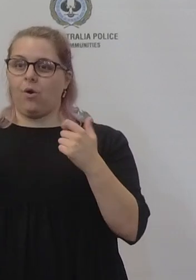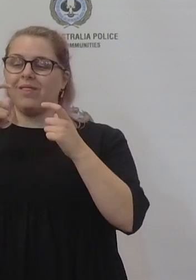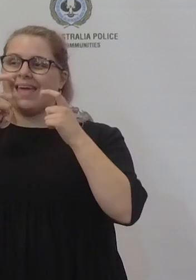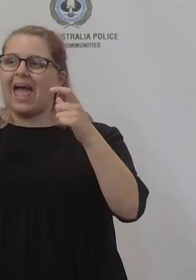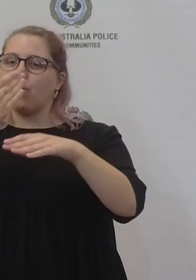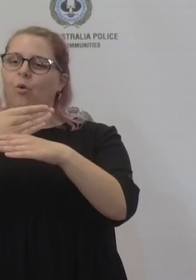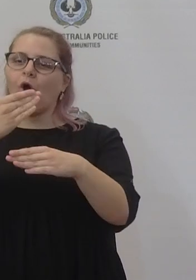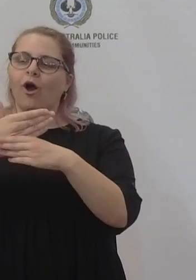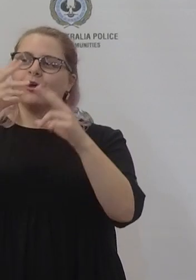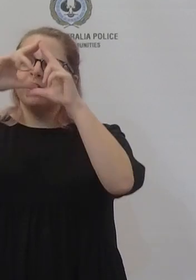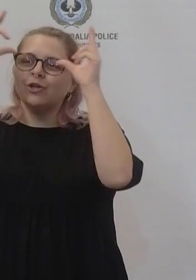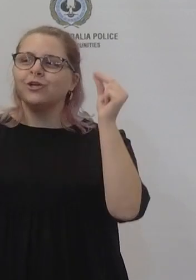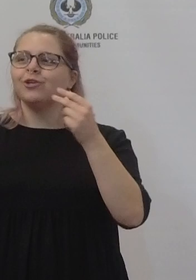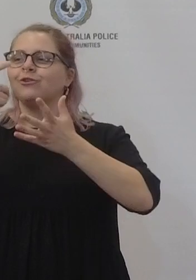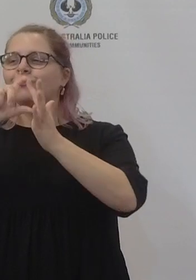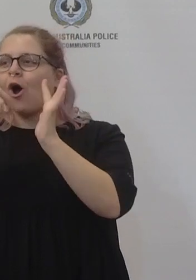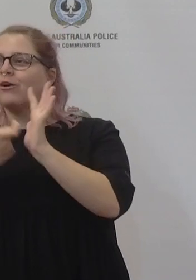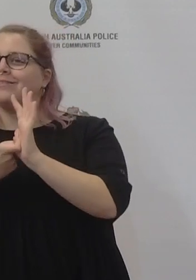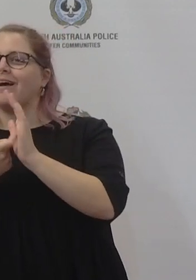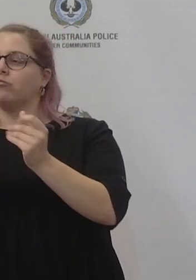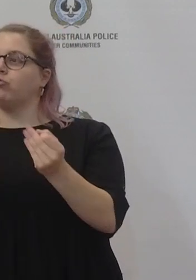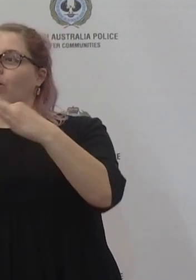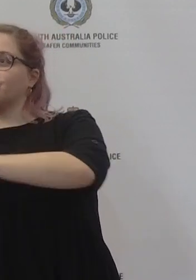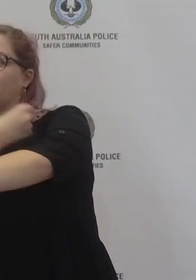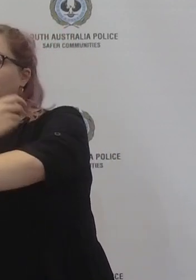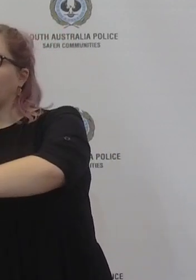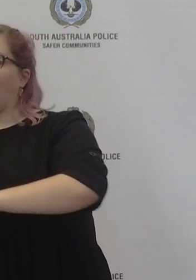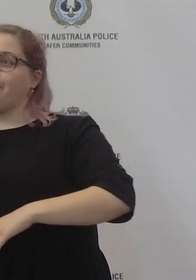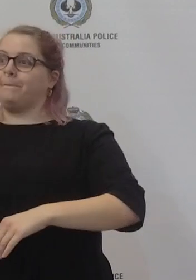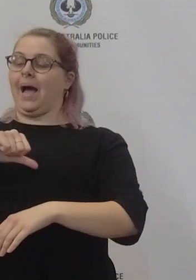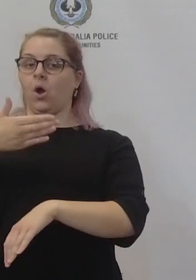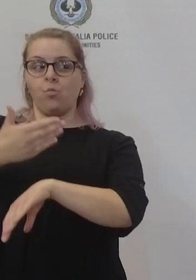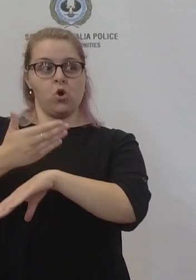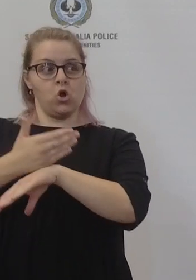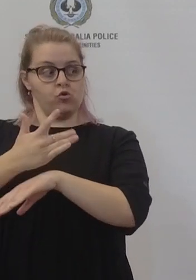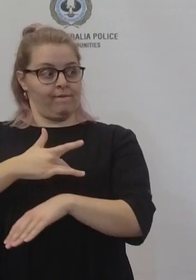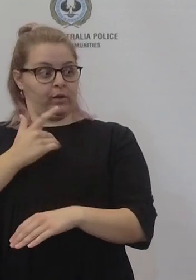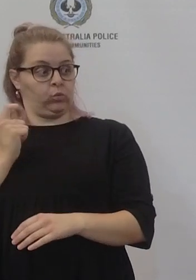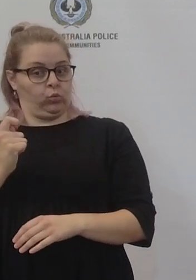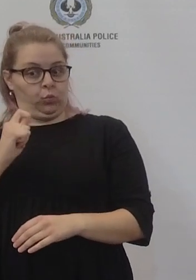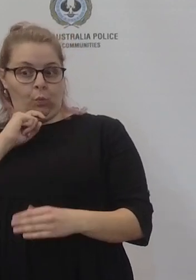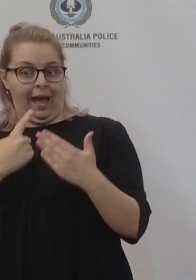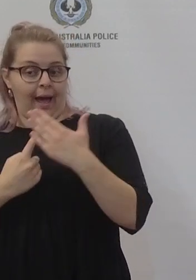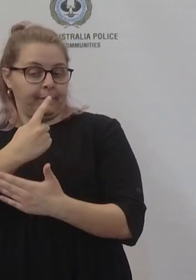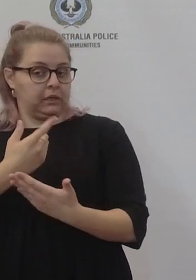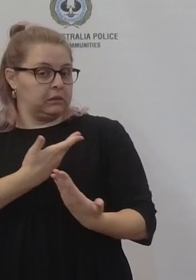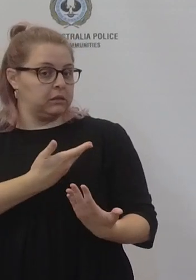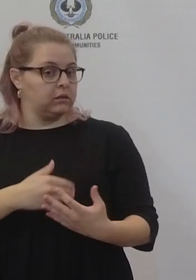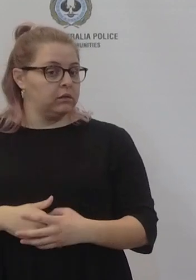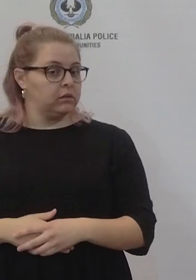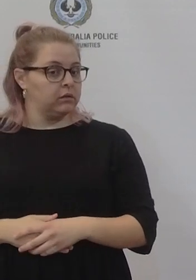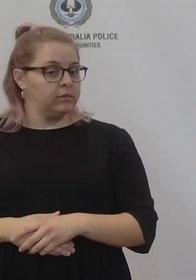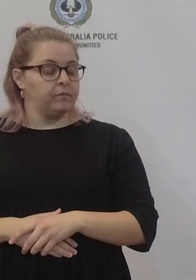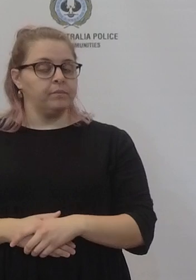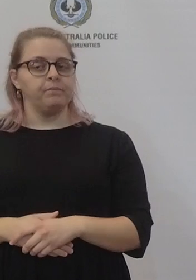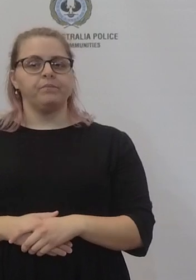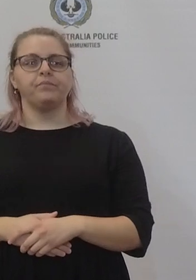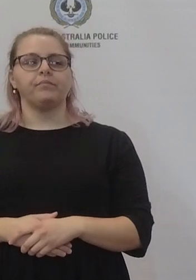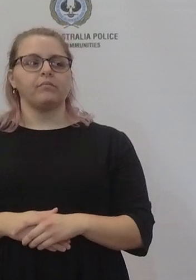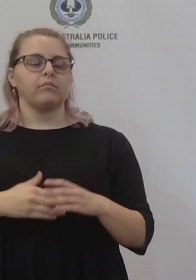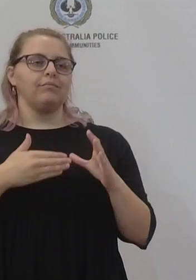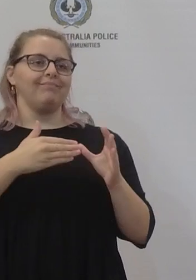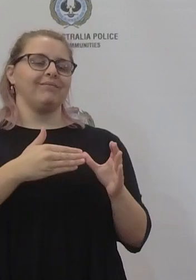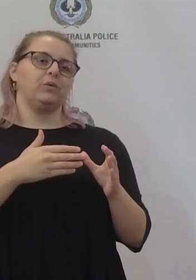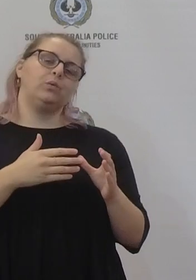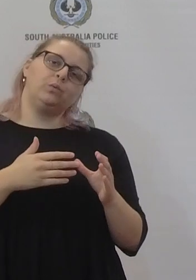um back to work is something that you will be advising in future um well that's